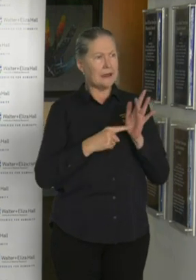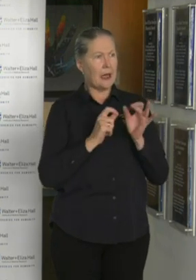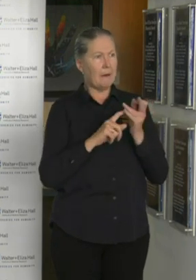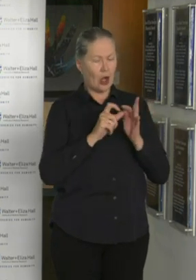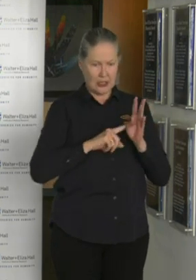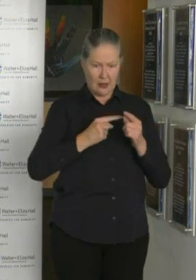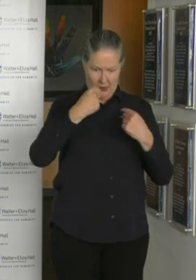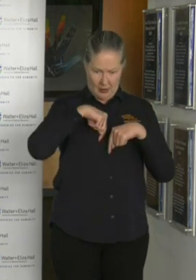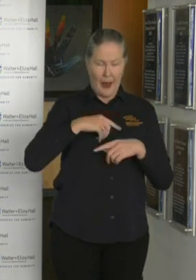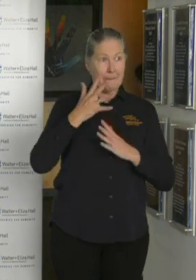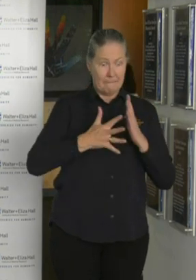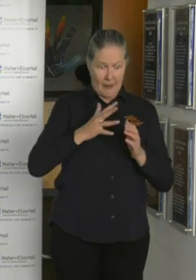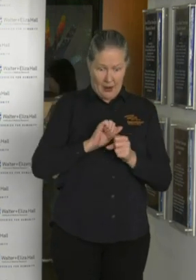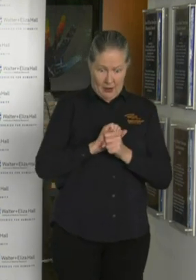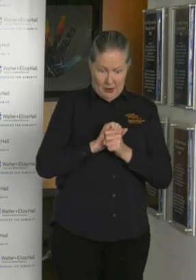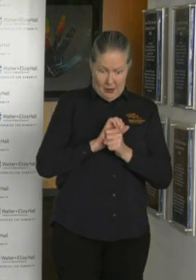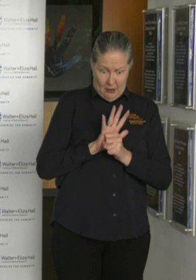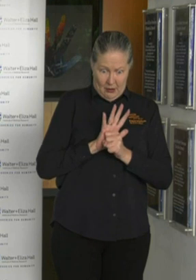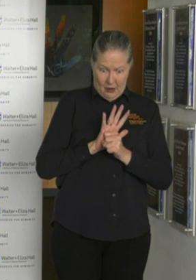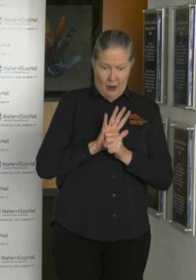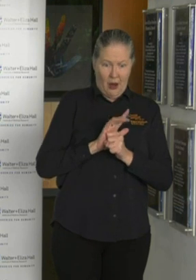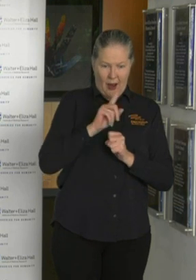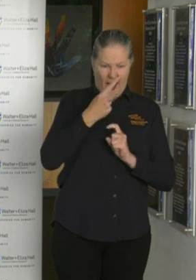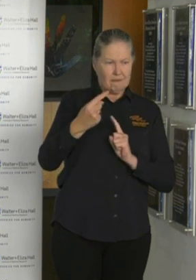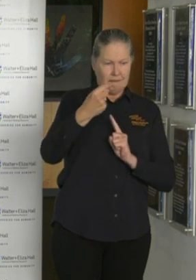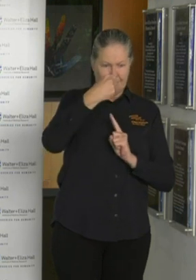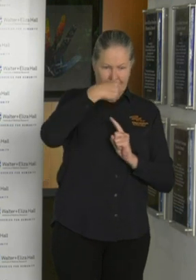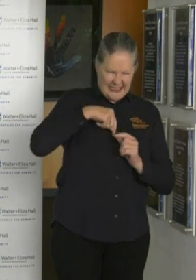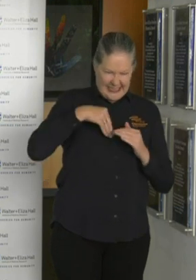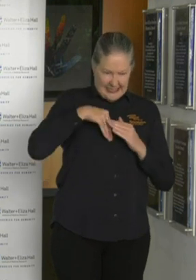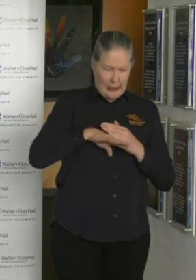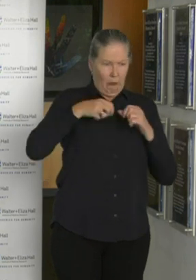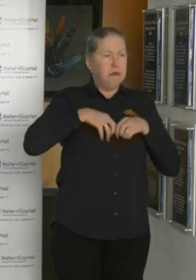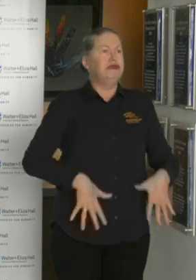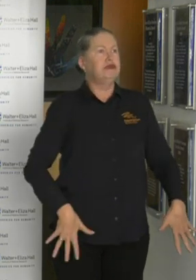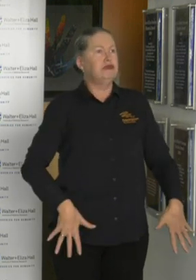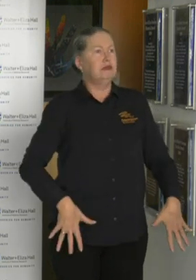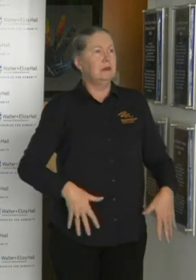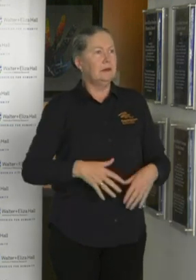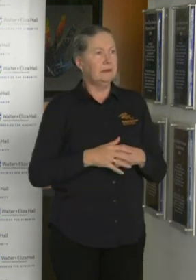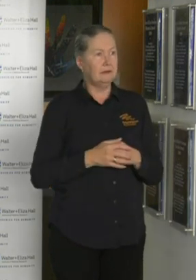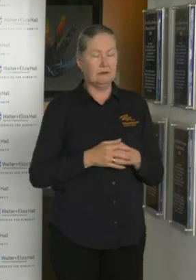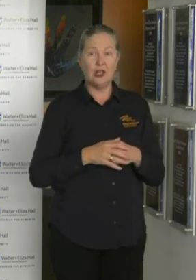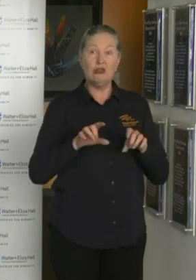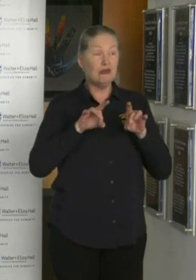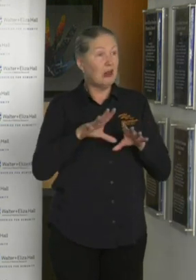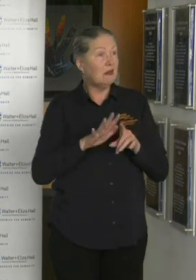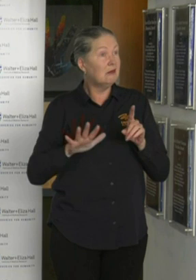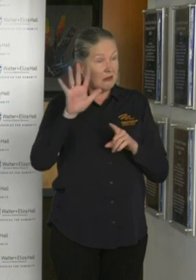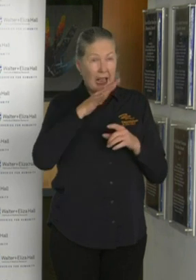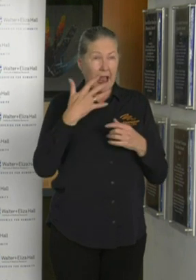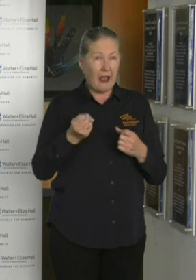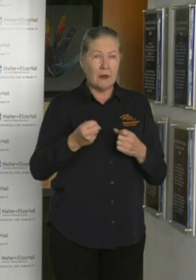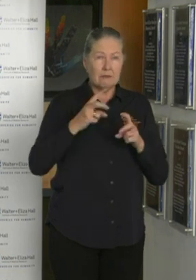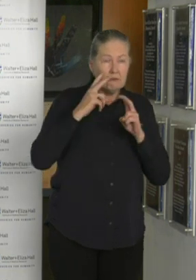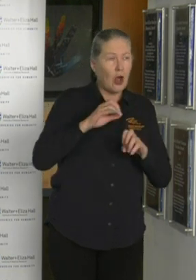from reaching its targets. That's being supported with almost $2 million. Around the country, we also have vital respiratory medicine.